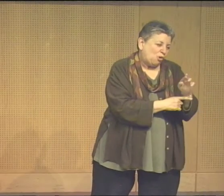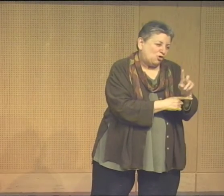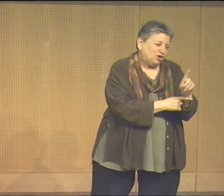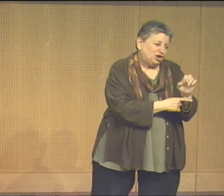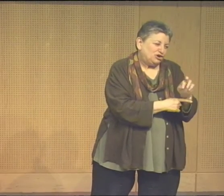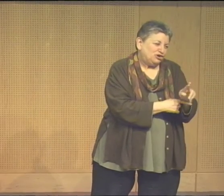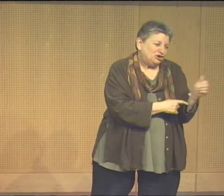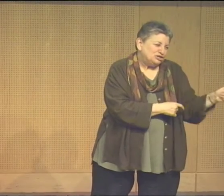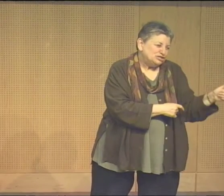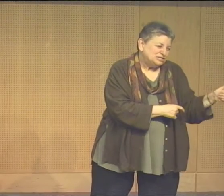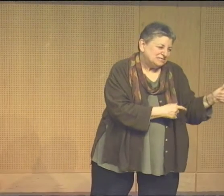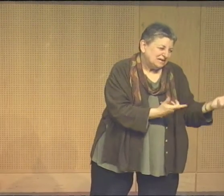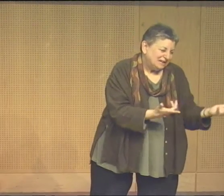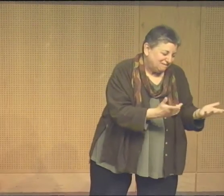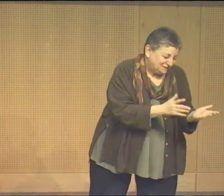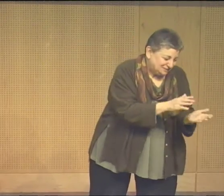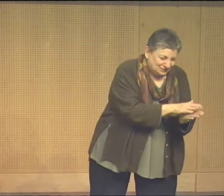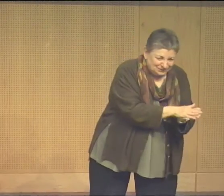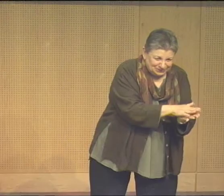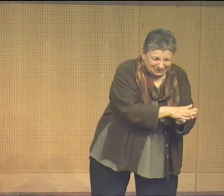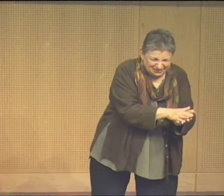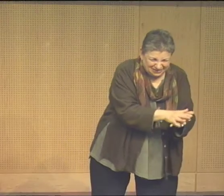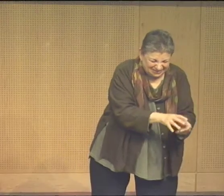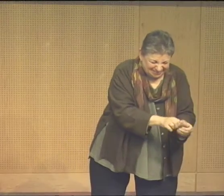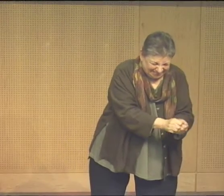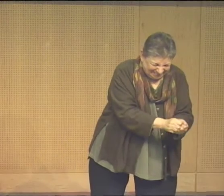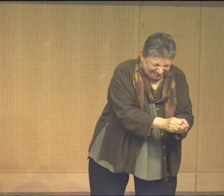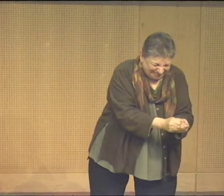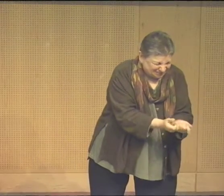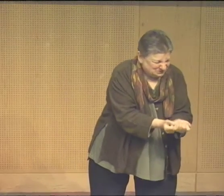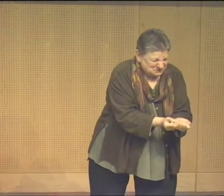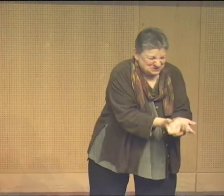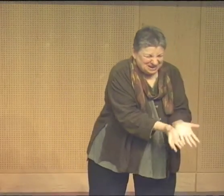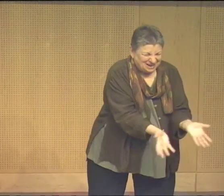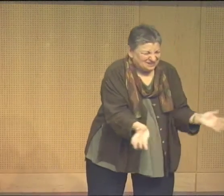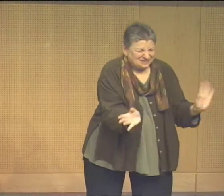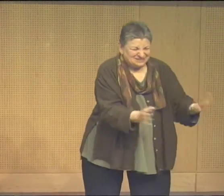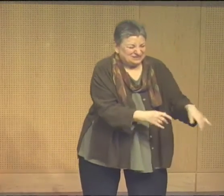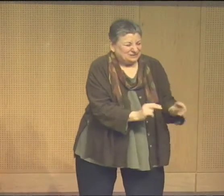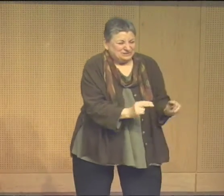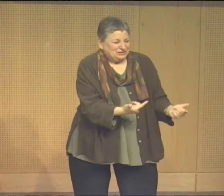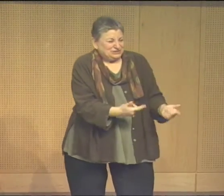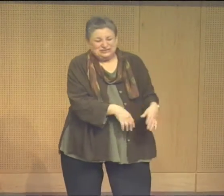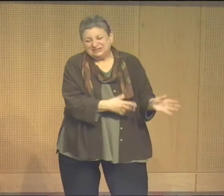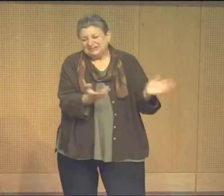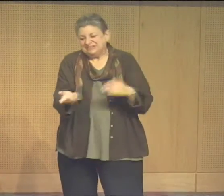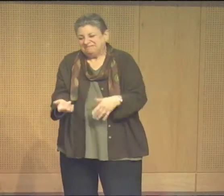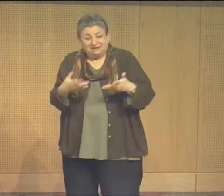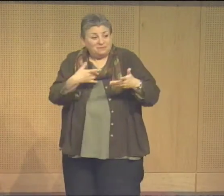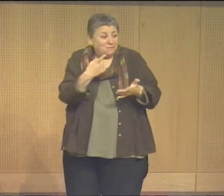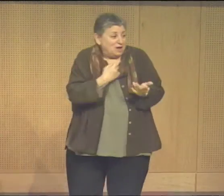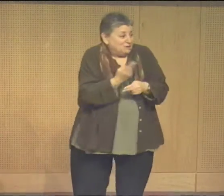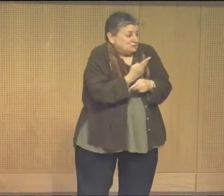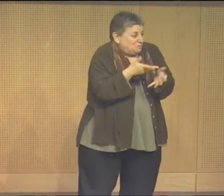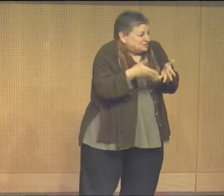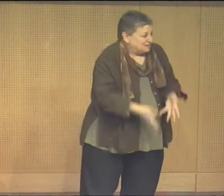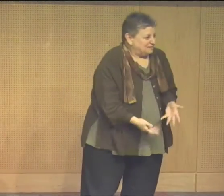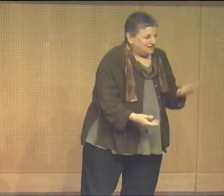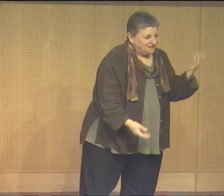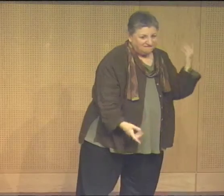been destroyed they got wet and so so it was it was horrible to see